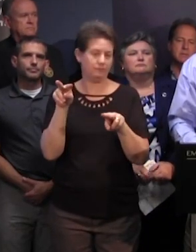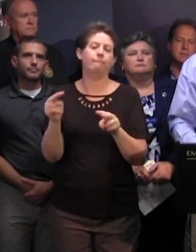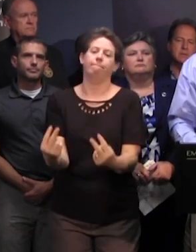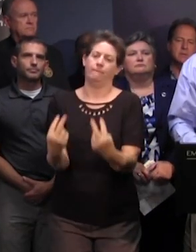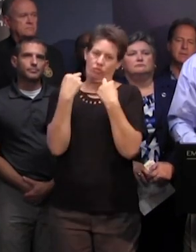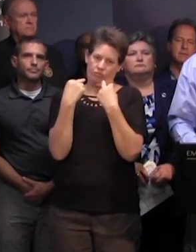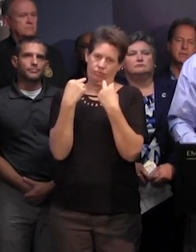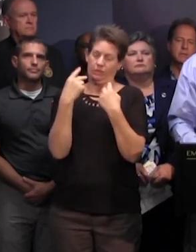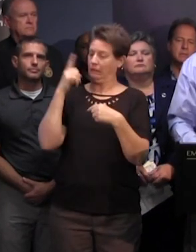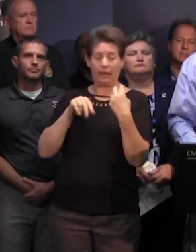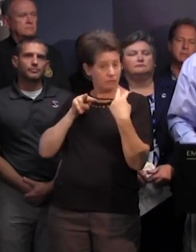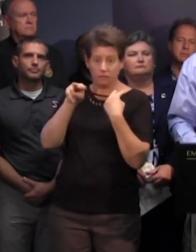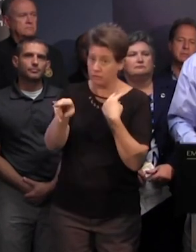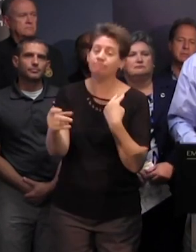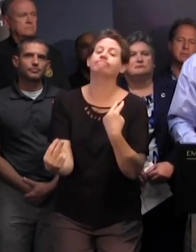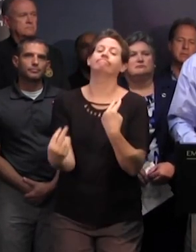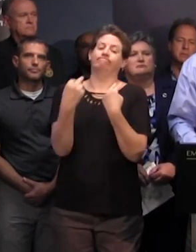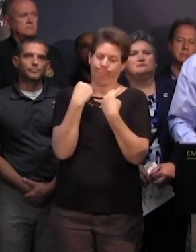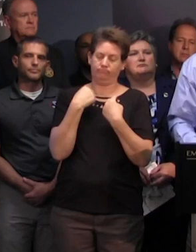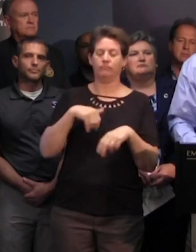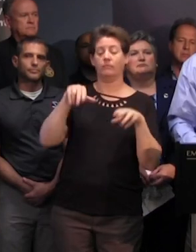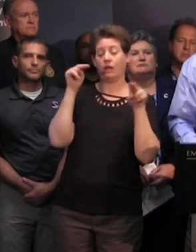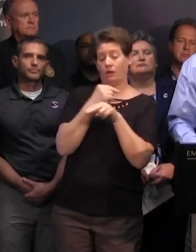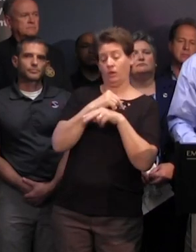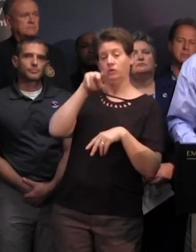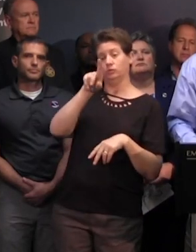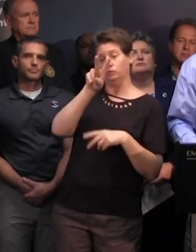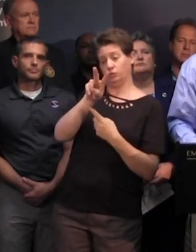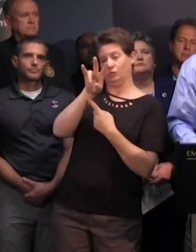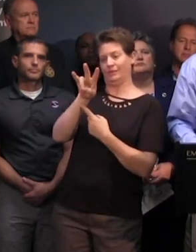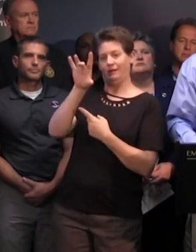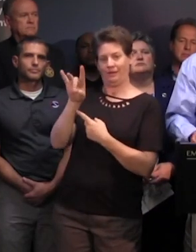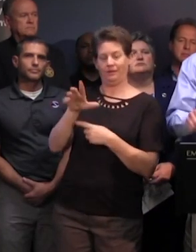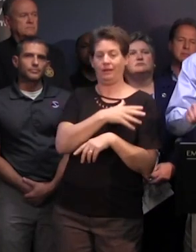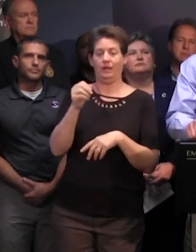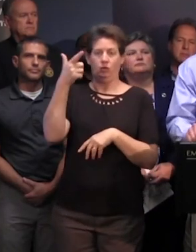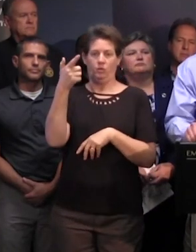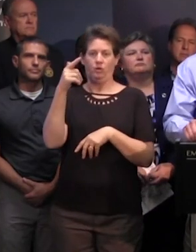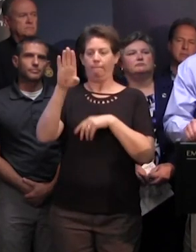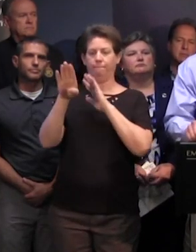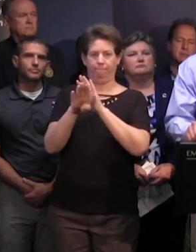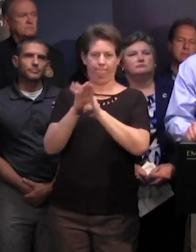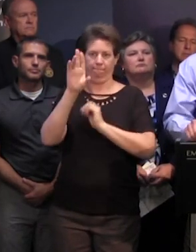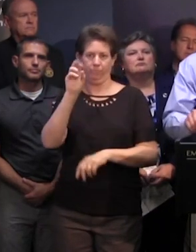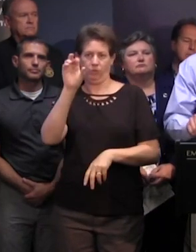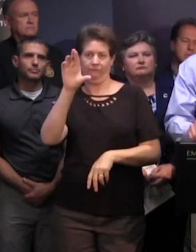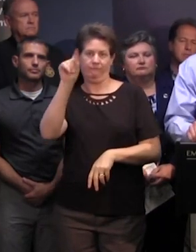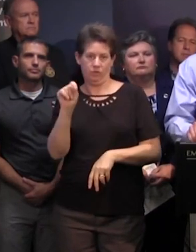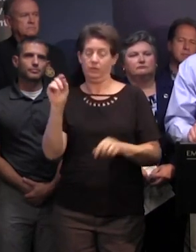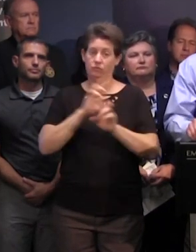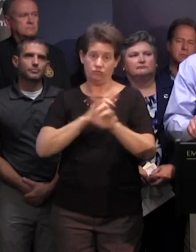beach not going to myrtle beach then highways 278 and 21 in beaufort county will be ready for reversal